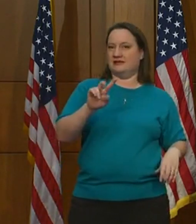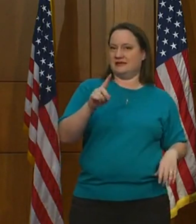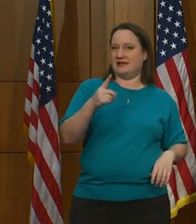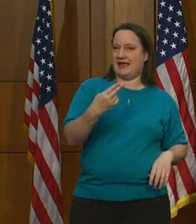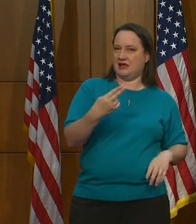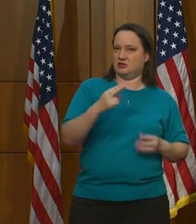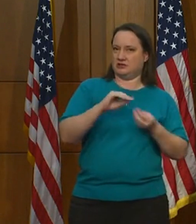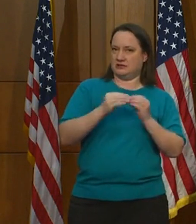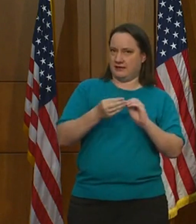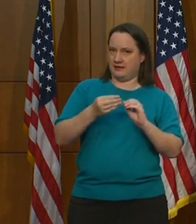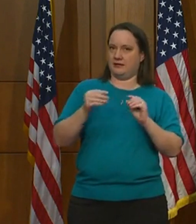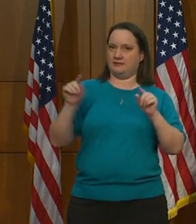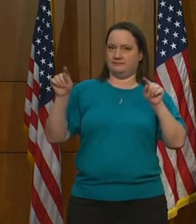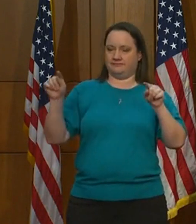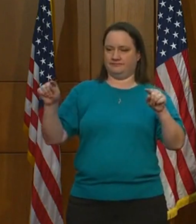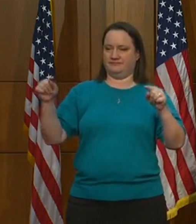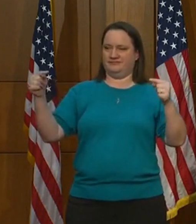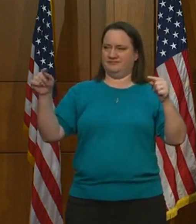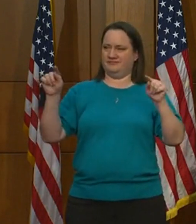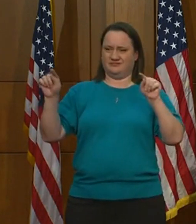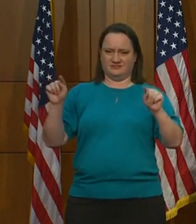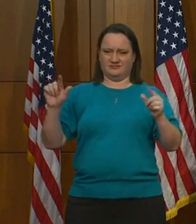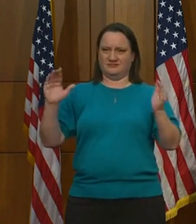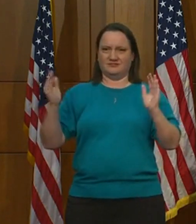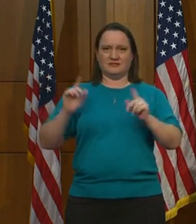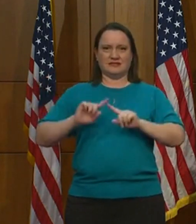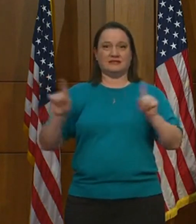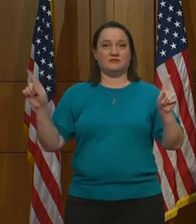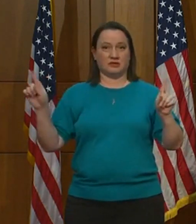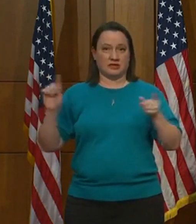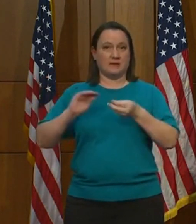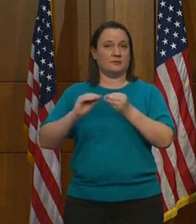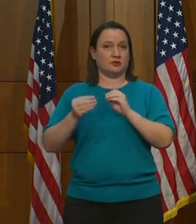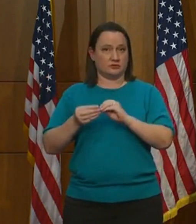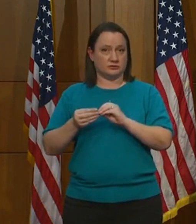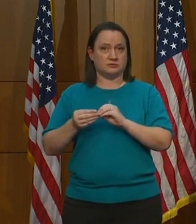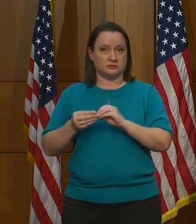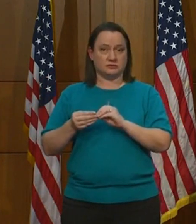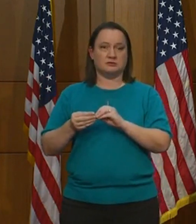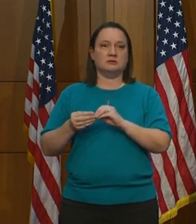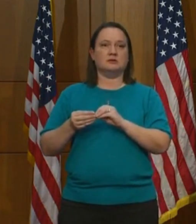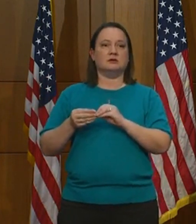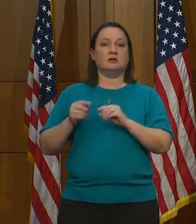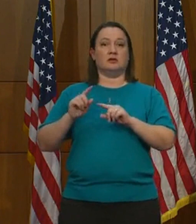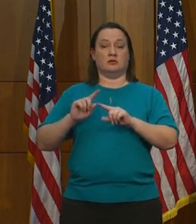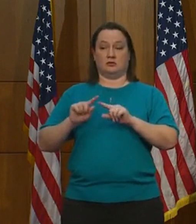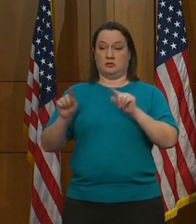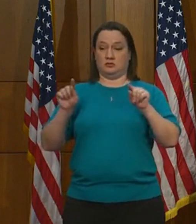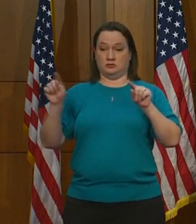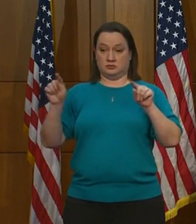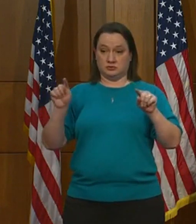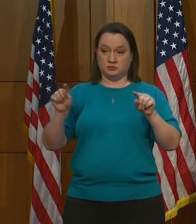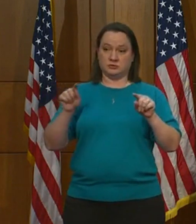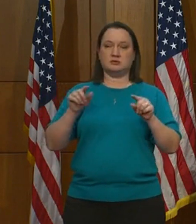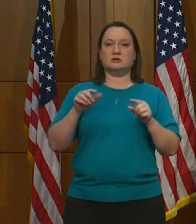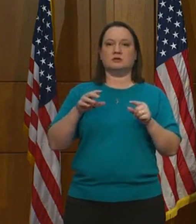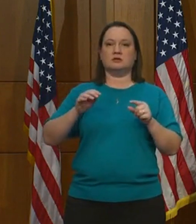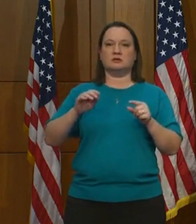data on long-term care facilities that have experienced outbreaks. The main difference between those two datasets is definitions.